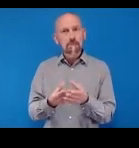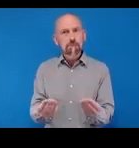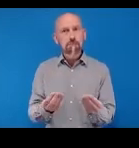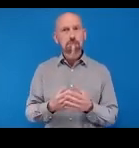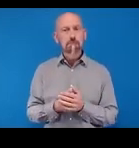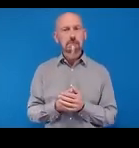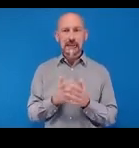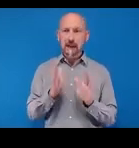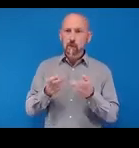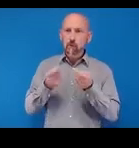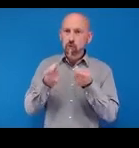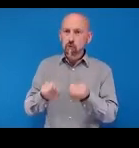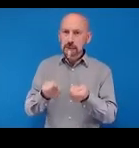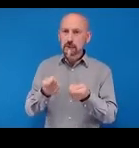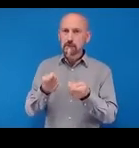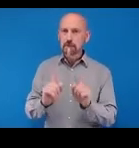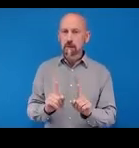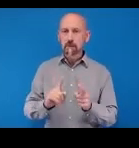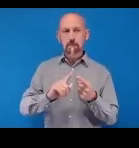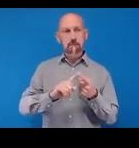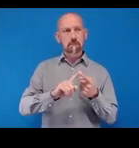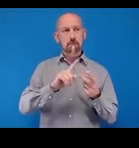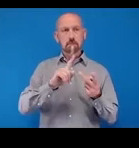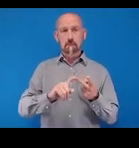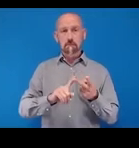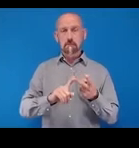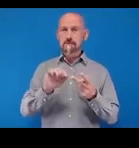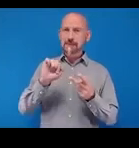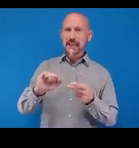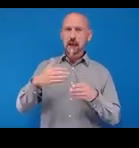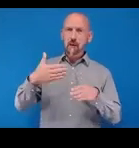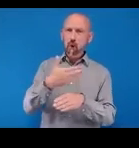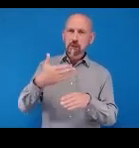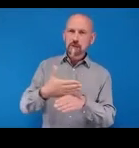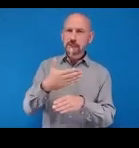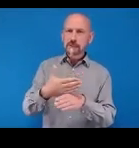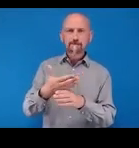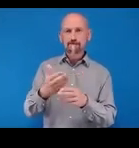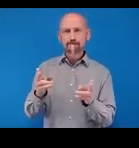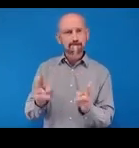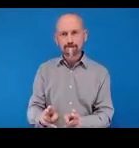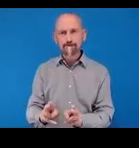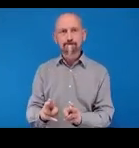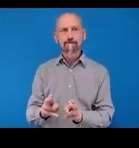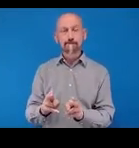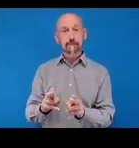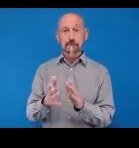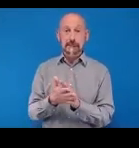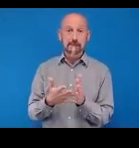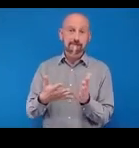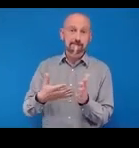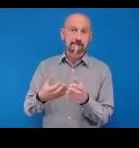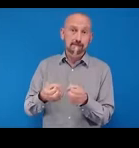It costs us because they lost productivity. And it costs us because